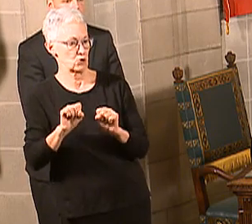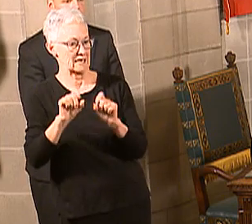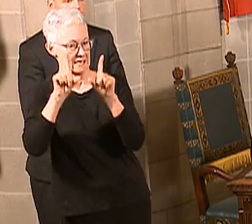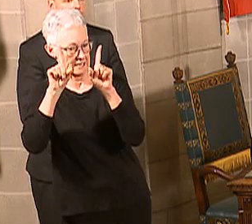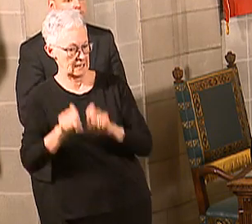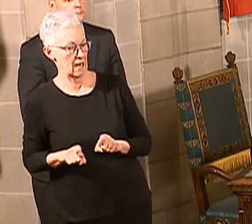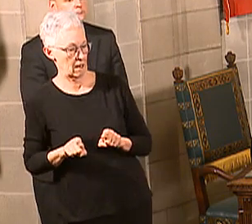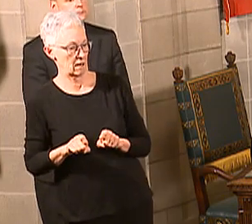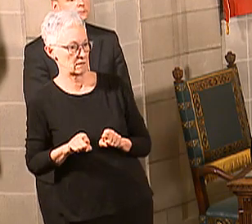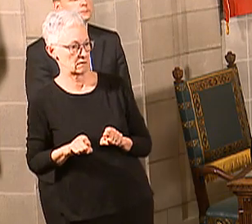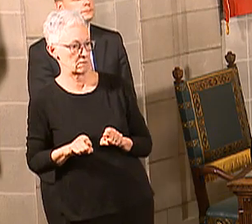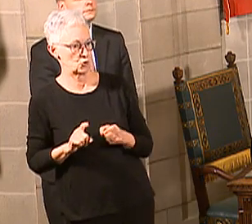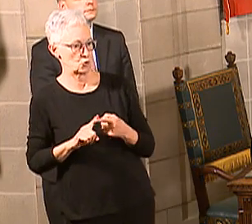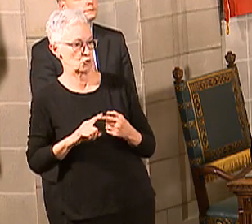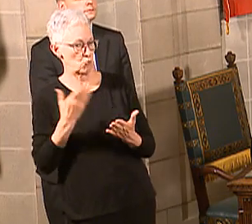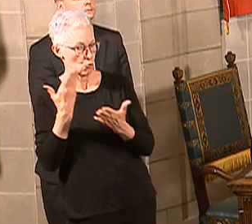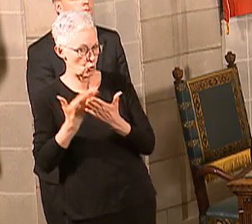criteria.